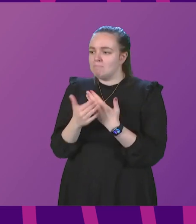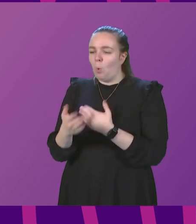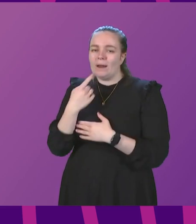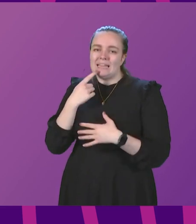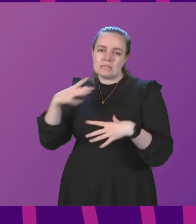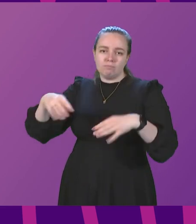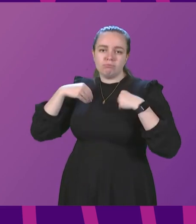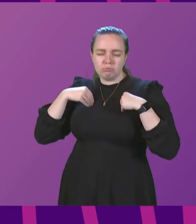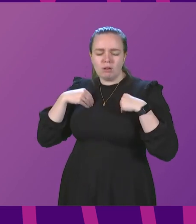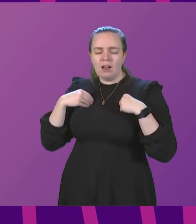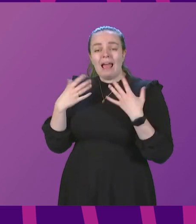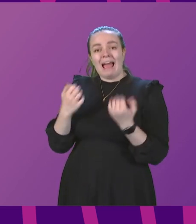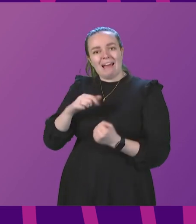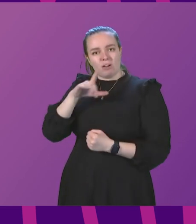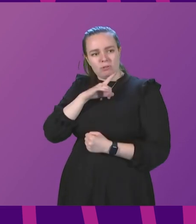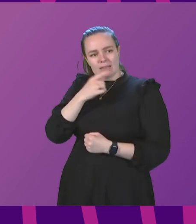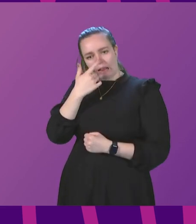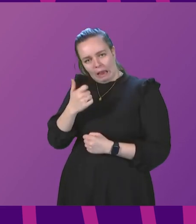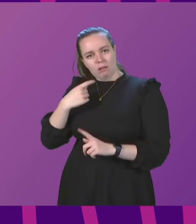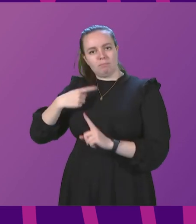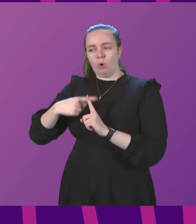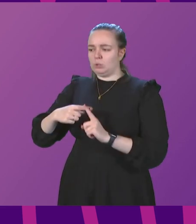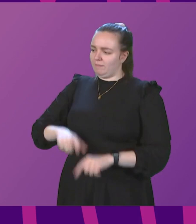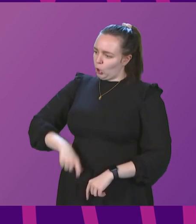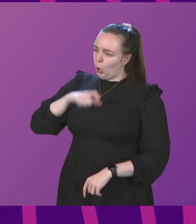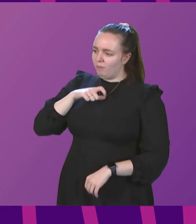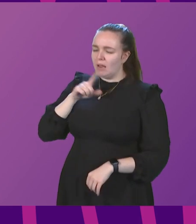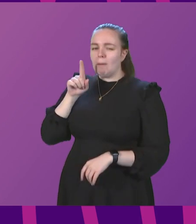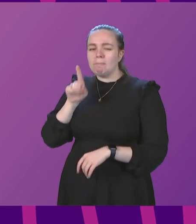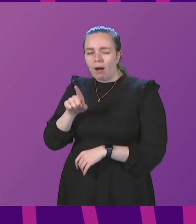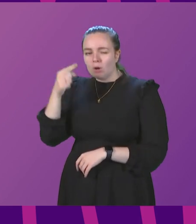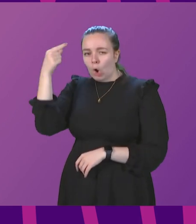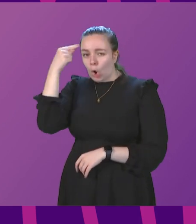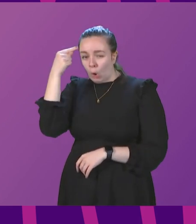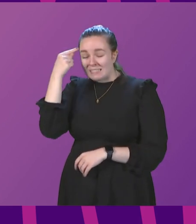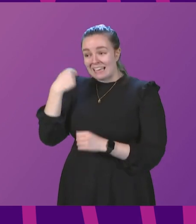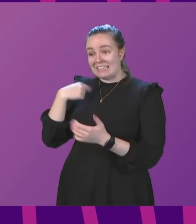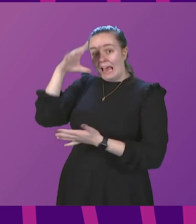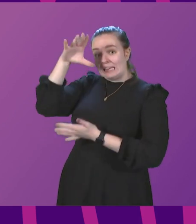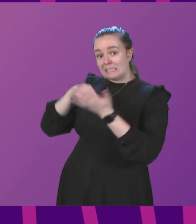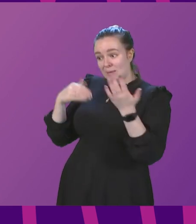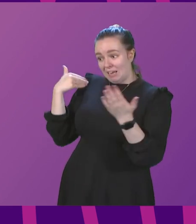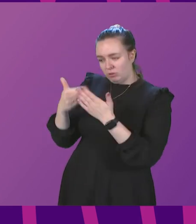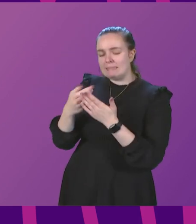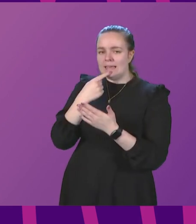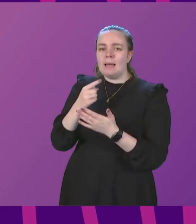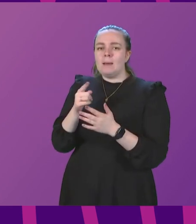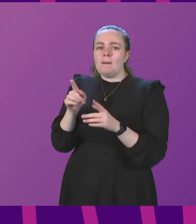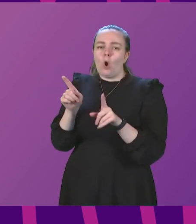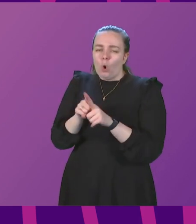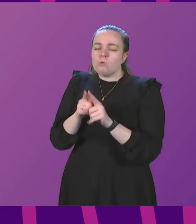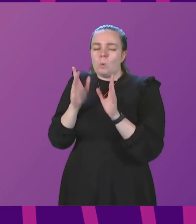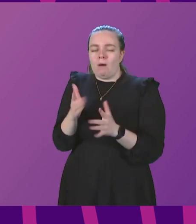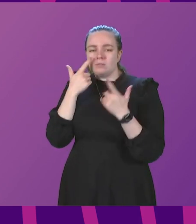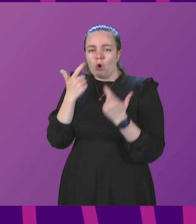There are reasons to be very optimistic and confident. But common sense and experience tells us that there are also reasons to be cautious if we